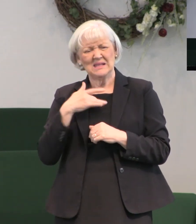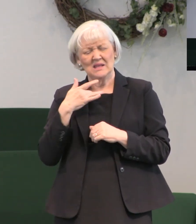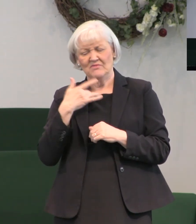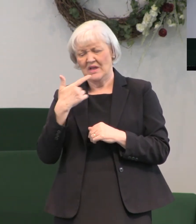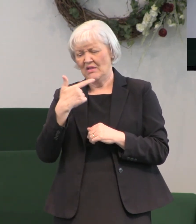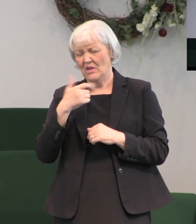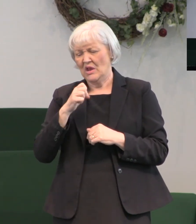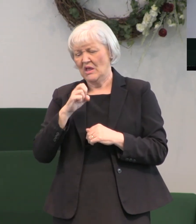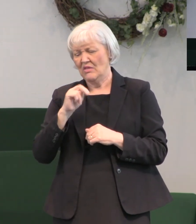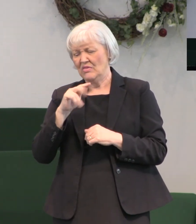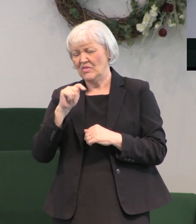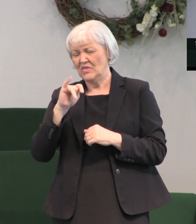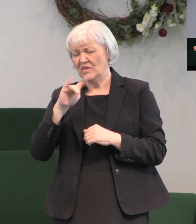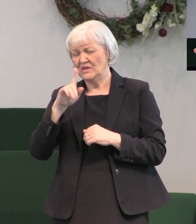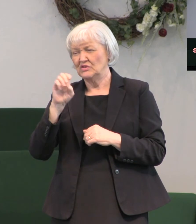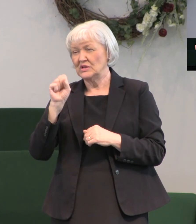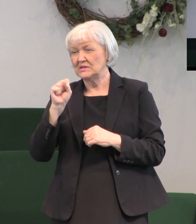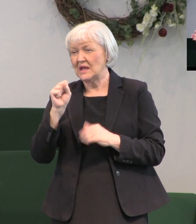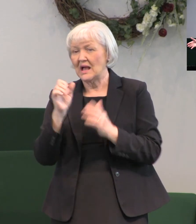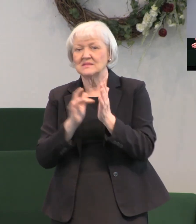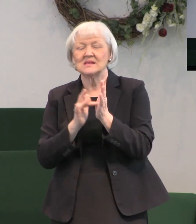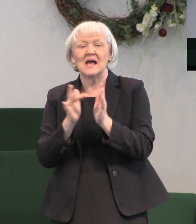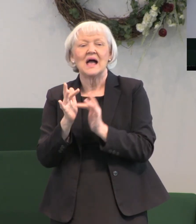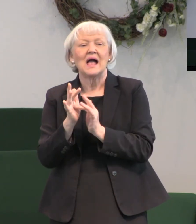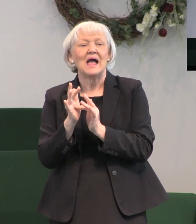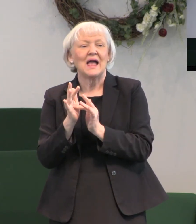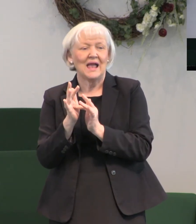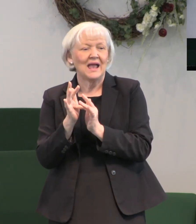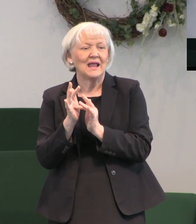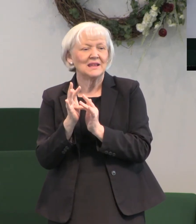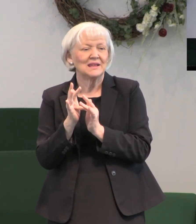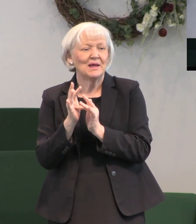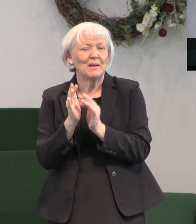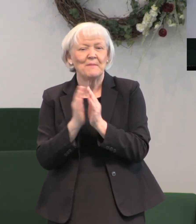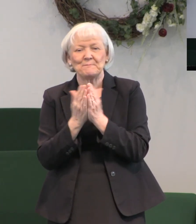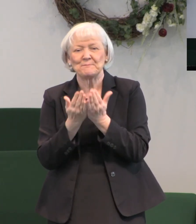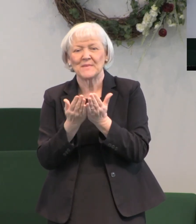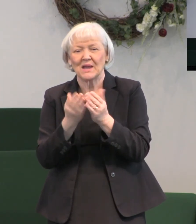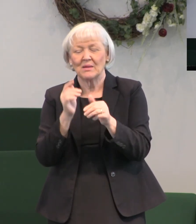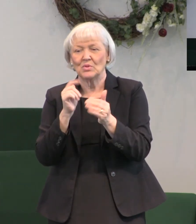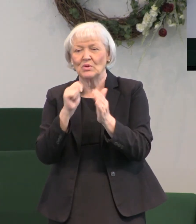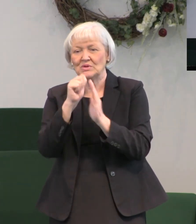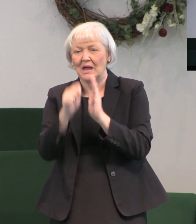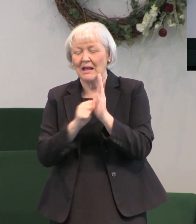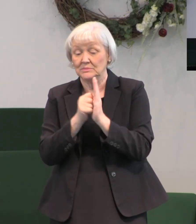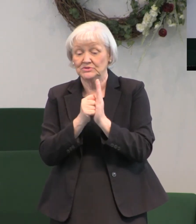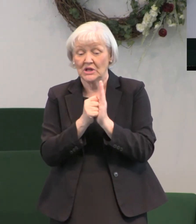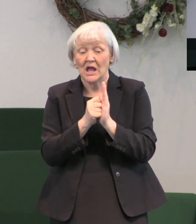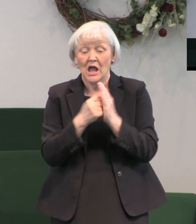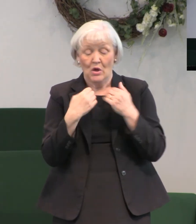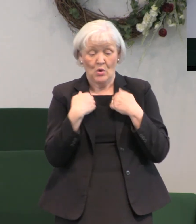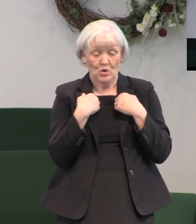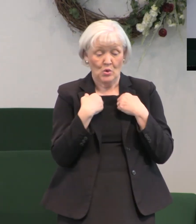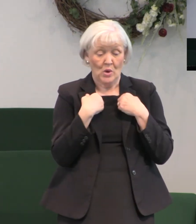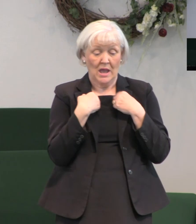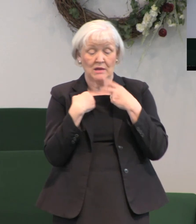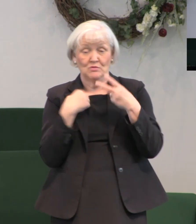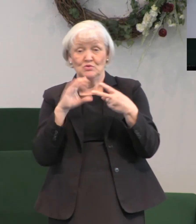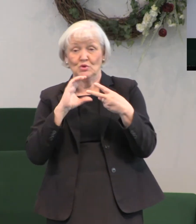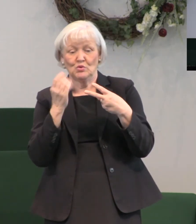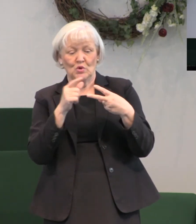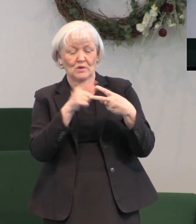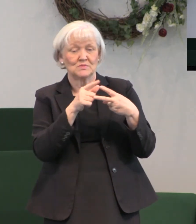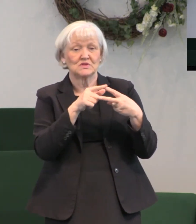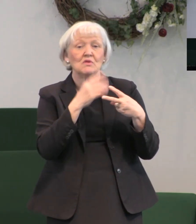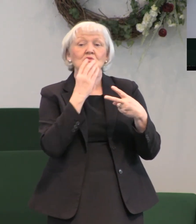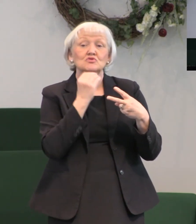in biblical terms you were a Jew or you were a Gentile and I don't know that any of you are Jews by birth or